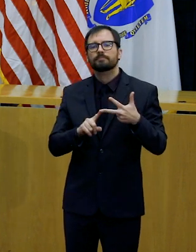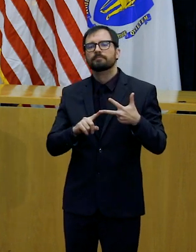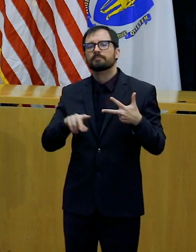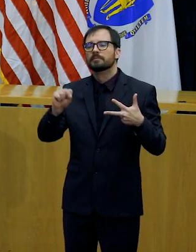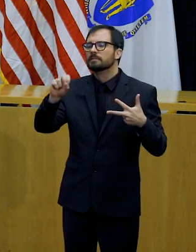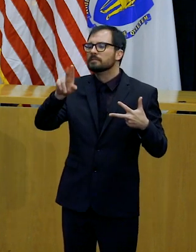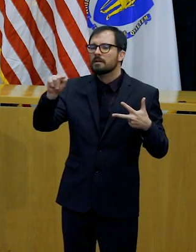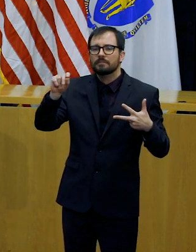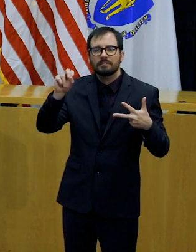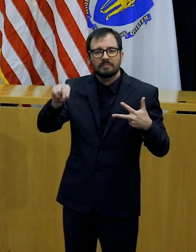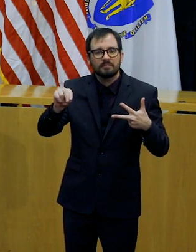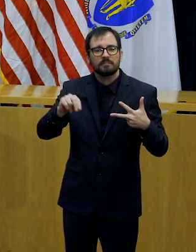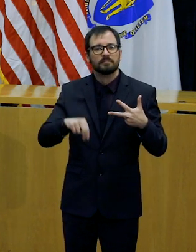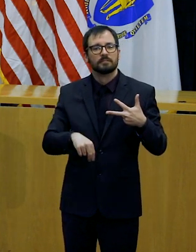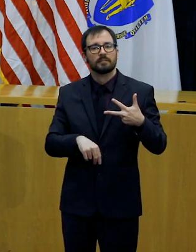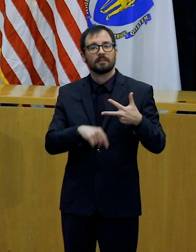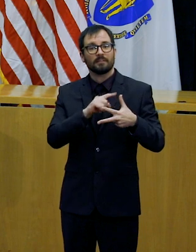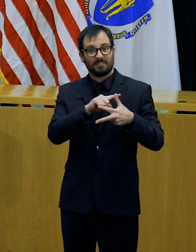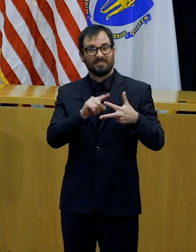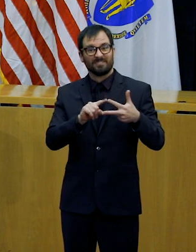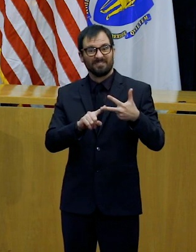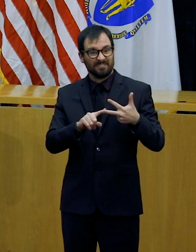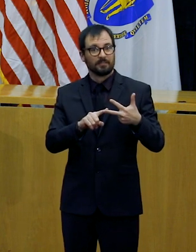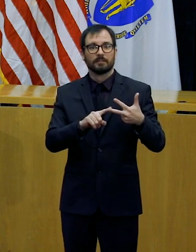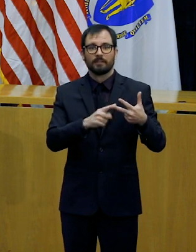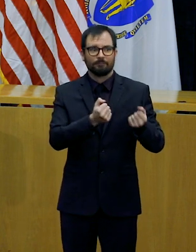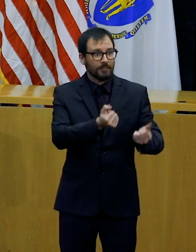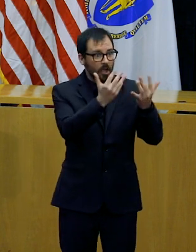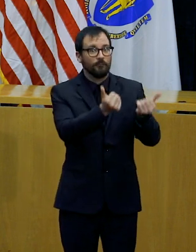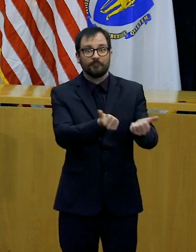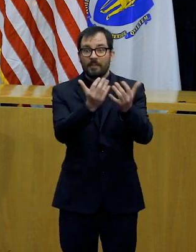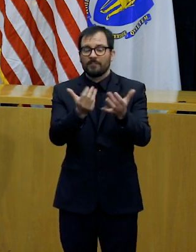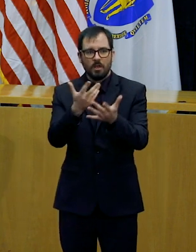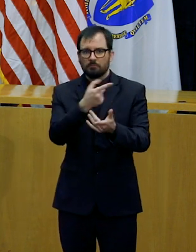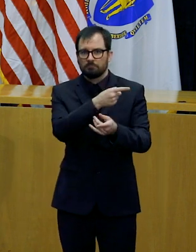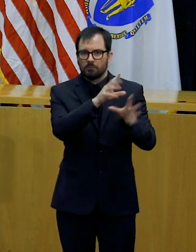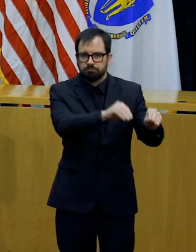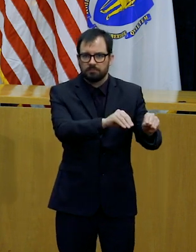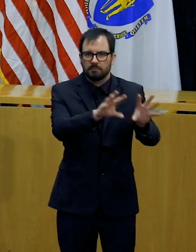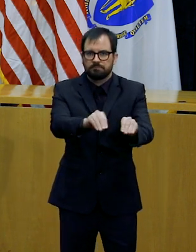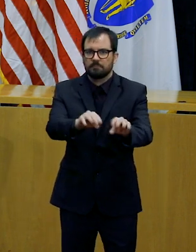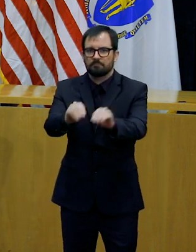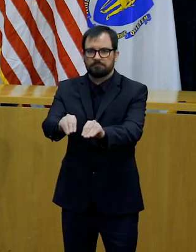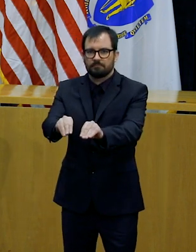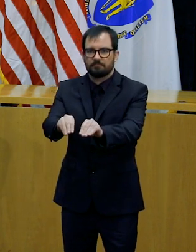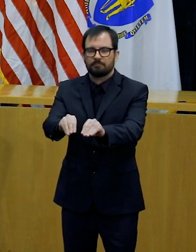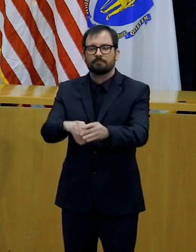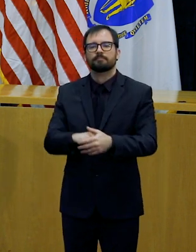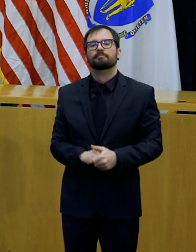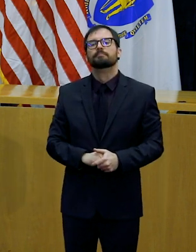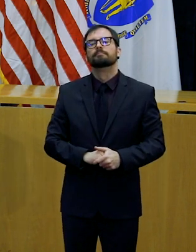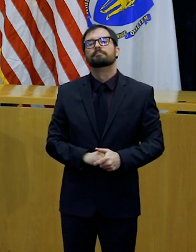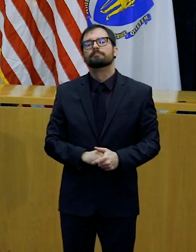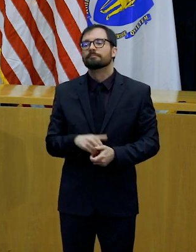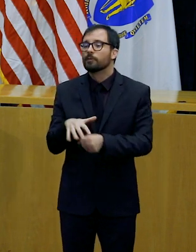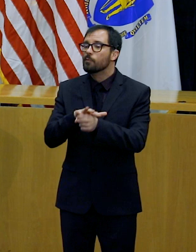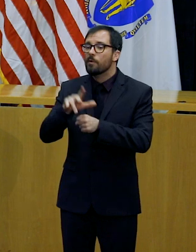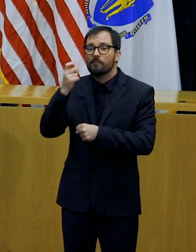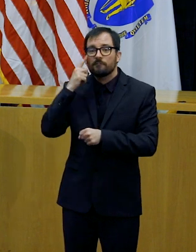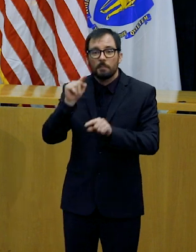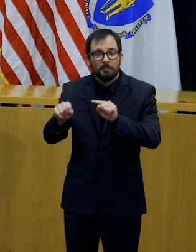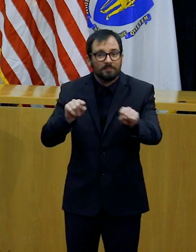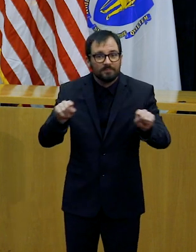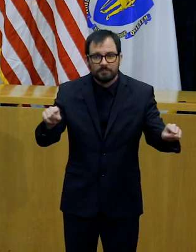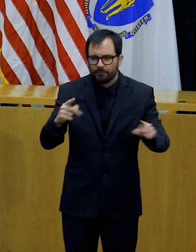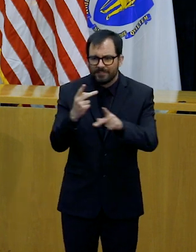major fires. You have local government figuring out how their workforce comes to their city